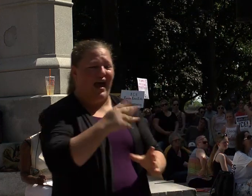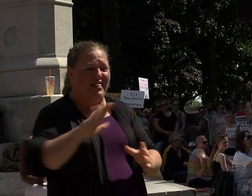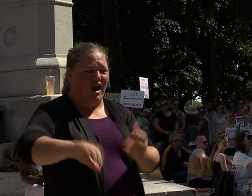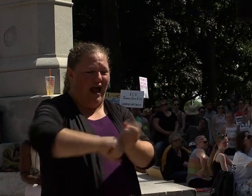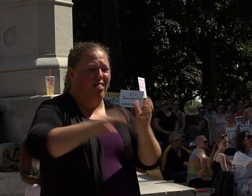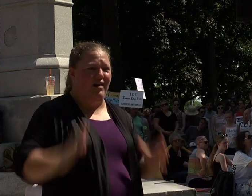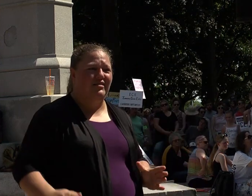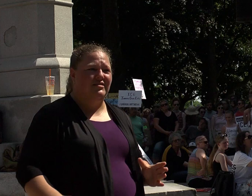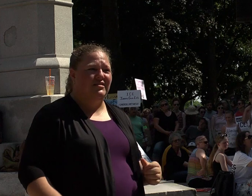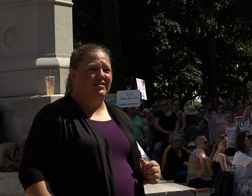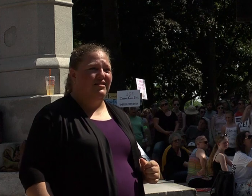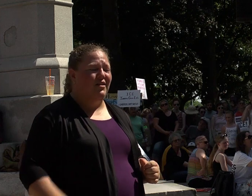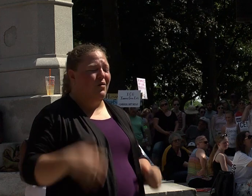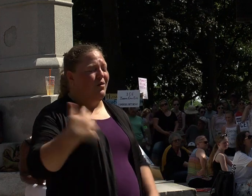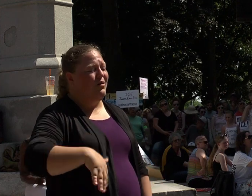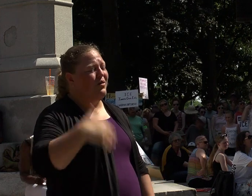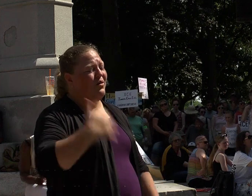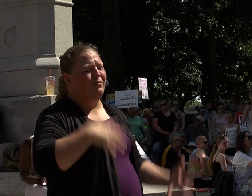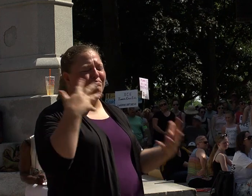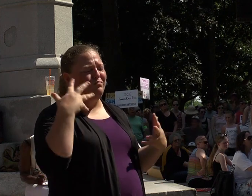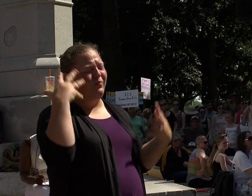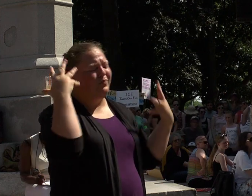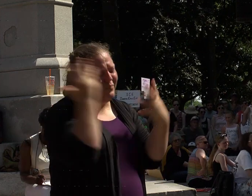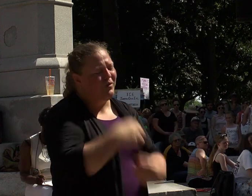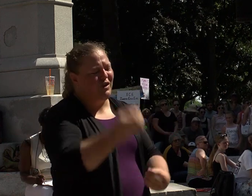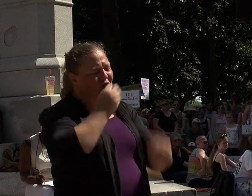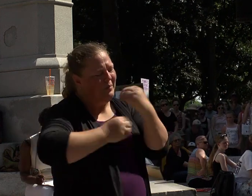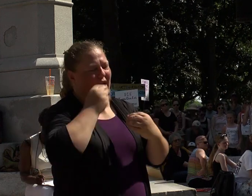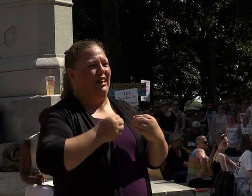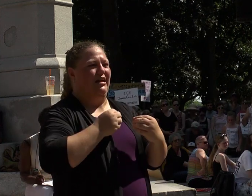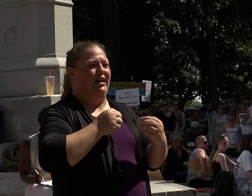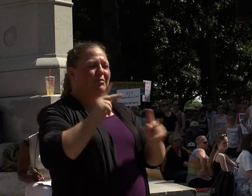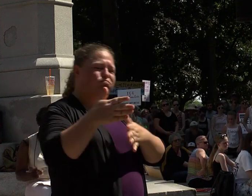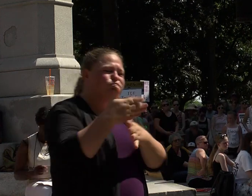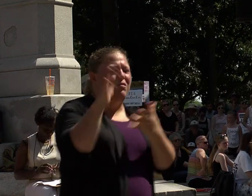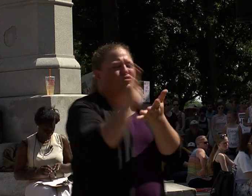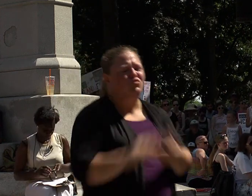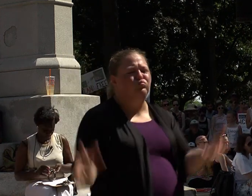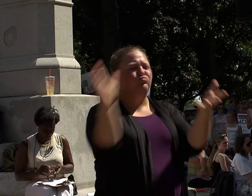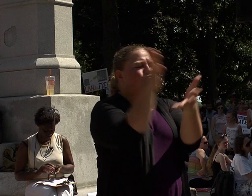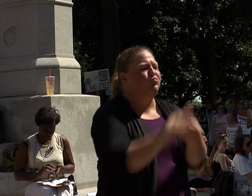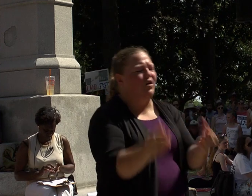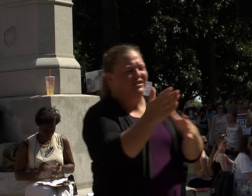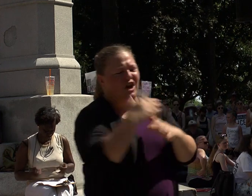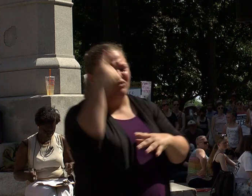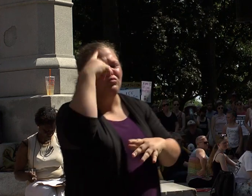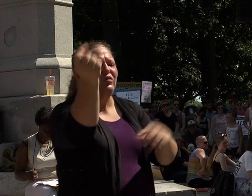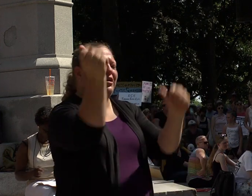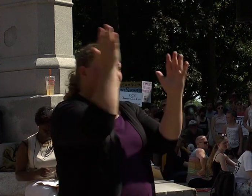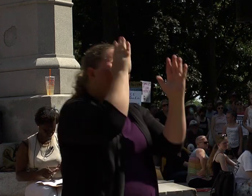allies what a beautiful meal it was people swapping stories and hopes and dreams